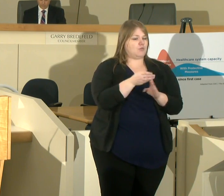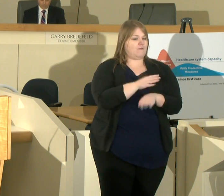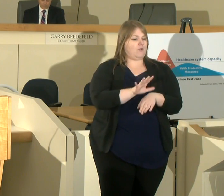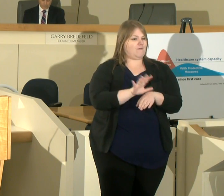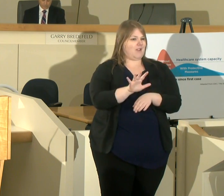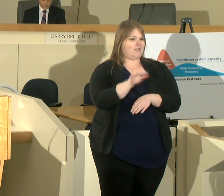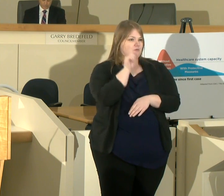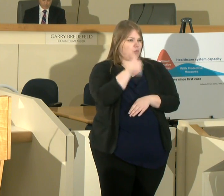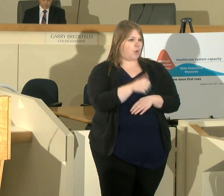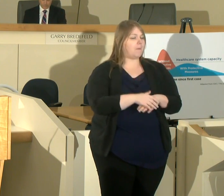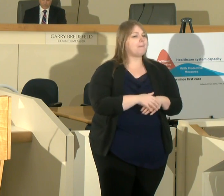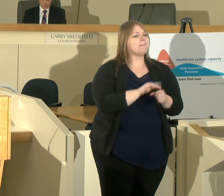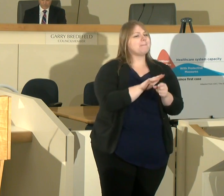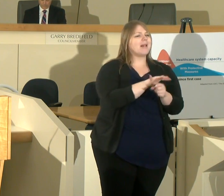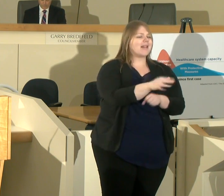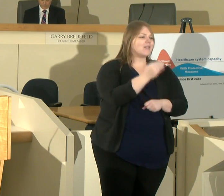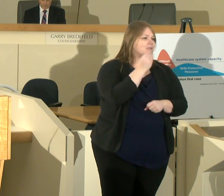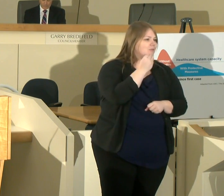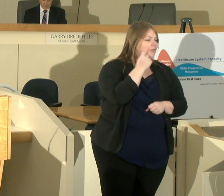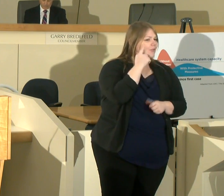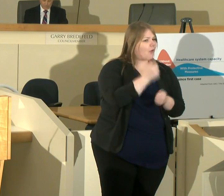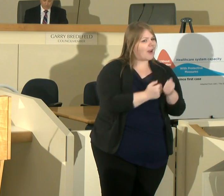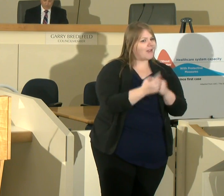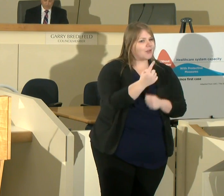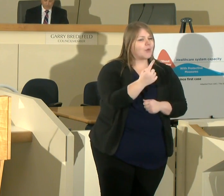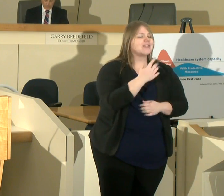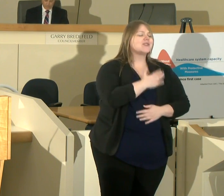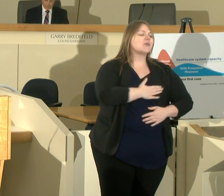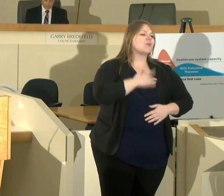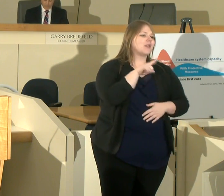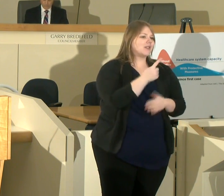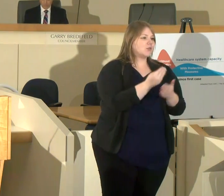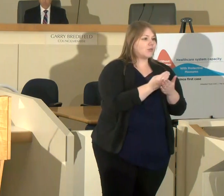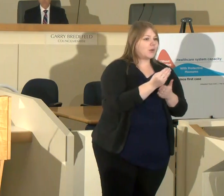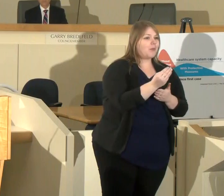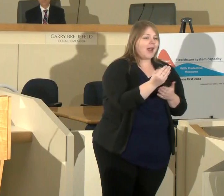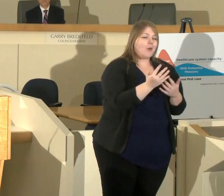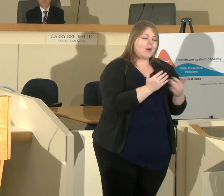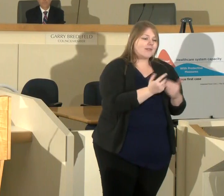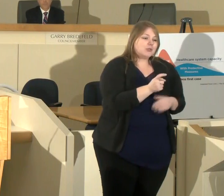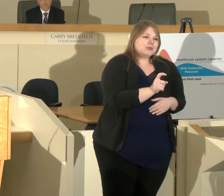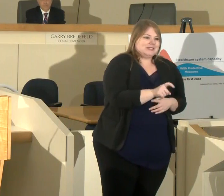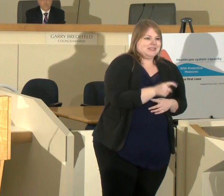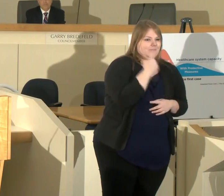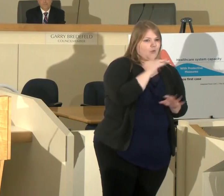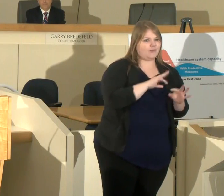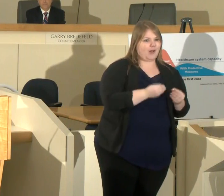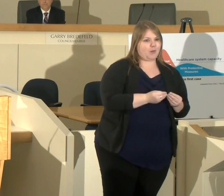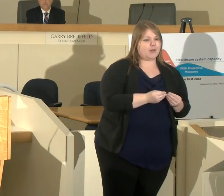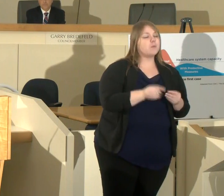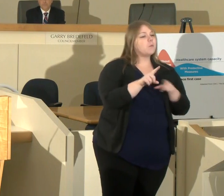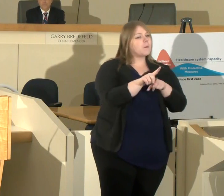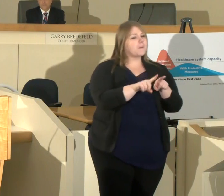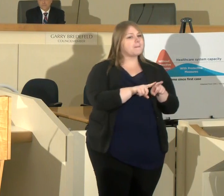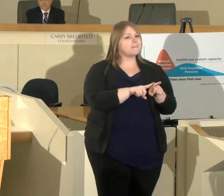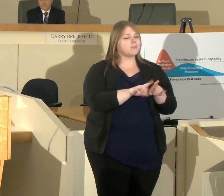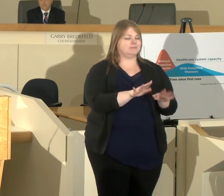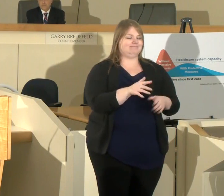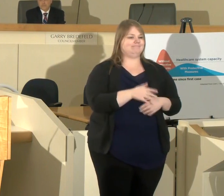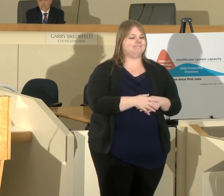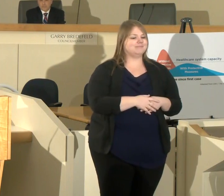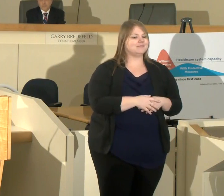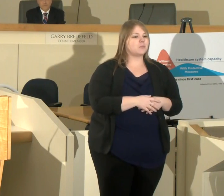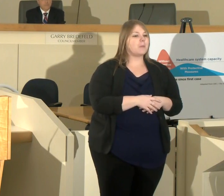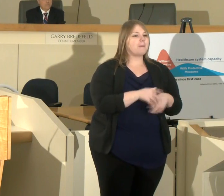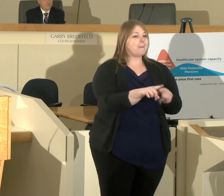groceries and food for everyone so please just take what you need for your family also please tell us let us also excuse me